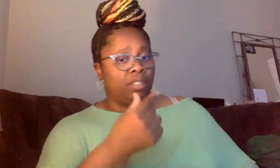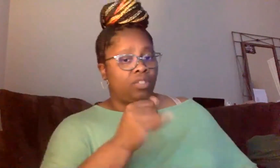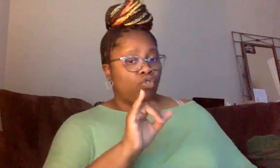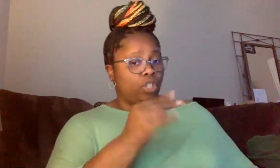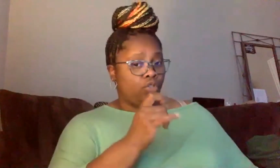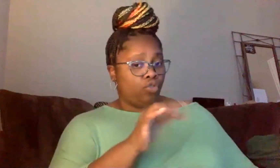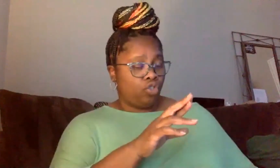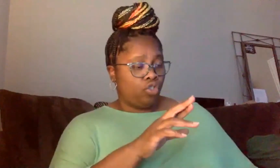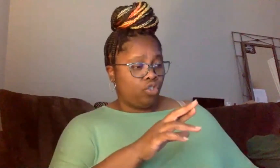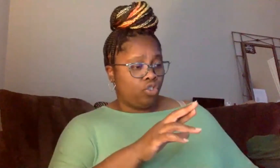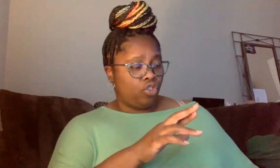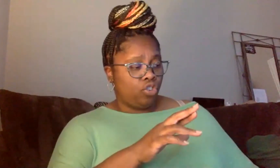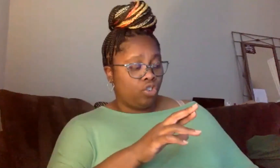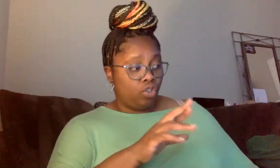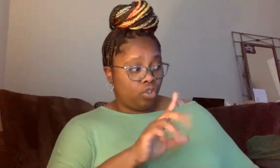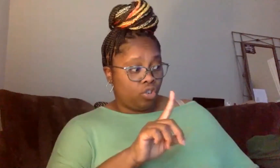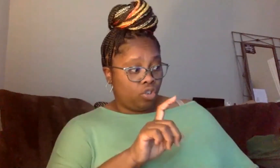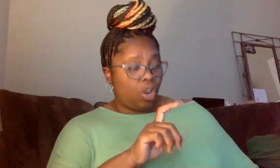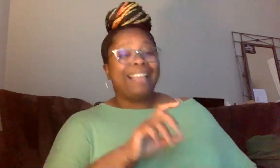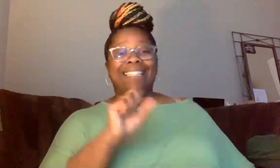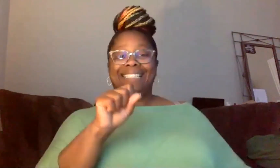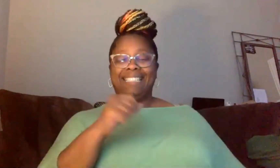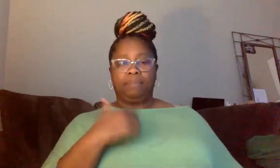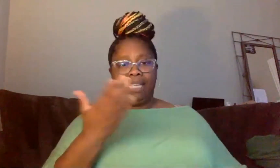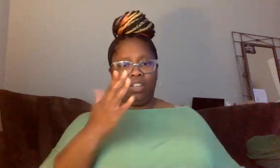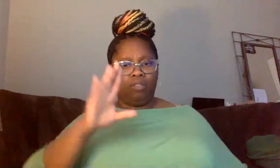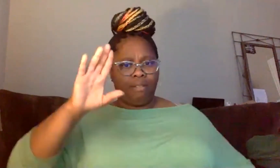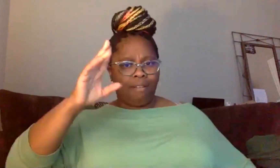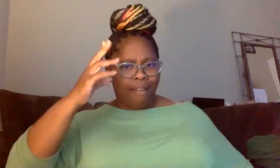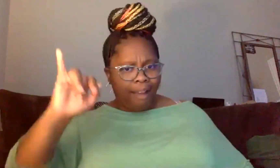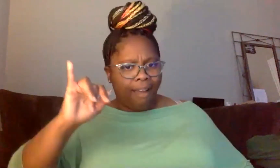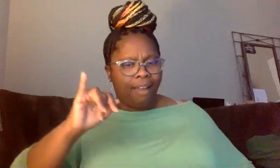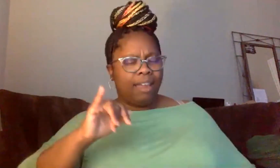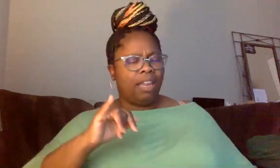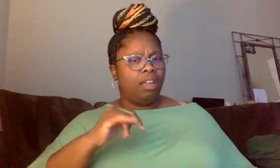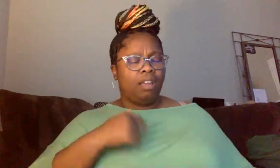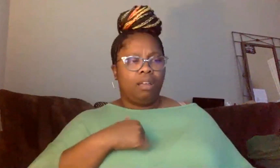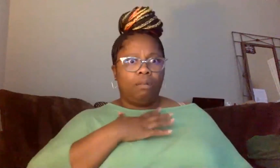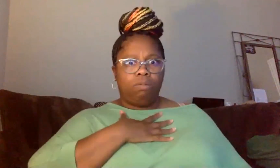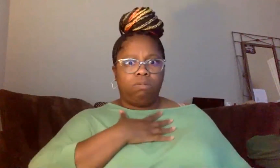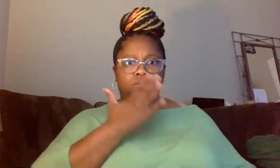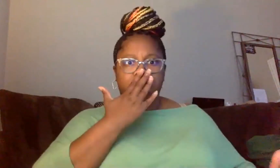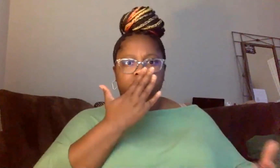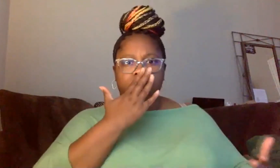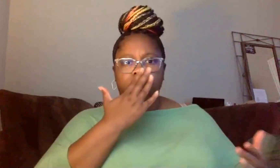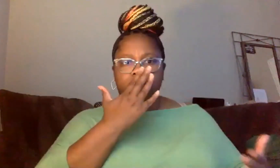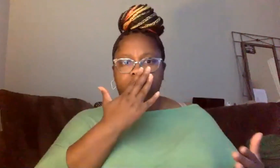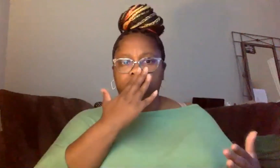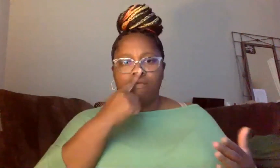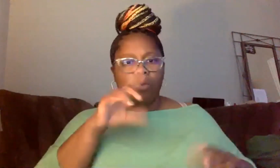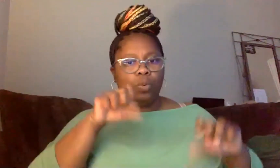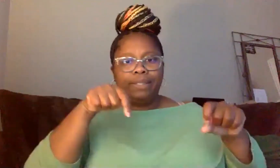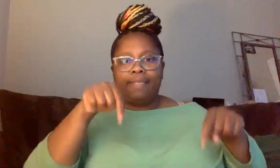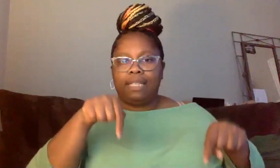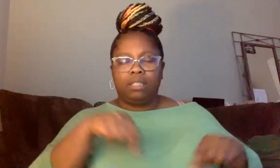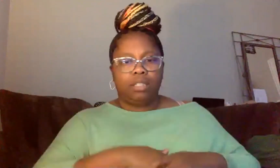Yes. I'm, I'm here. Um, hi everyone. I'm, I'm so grateful that you guys did this. I